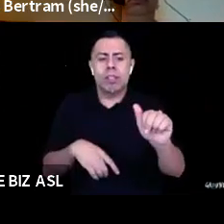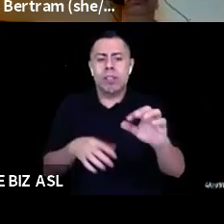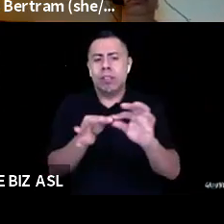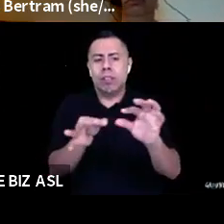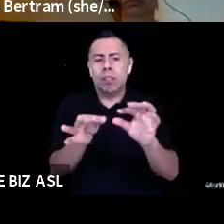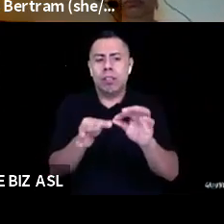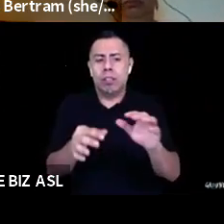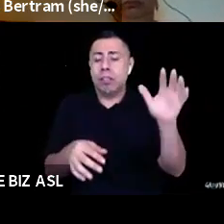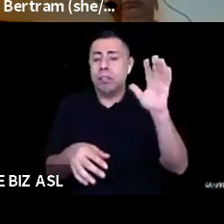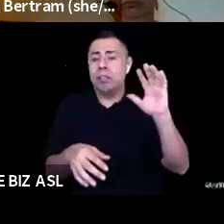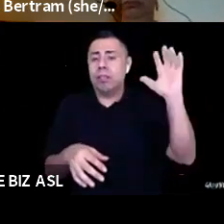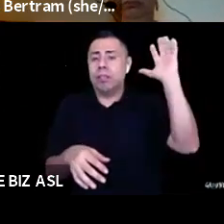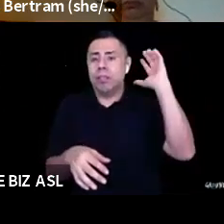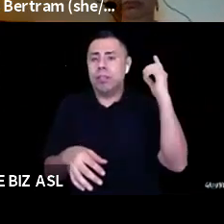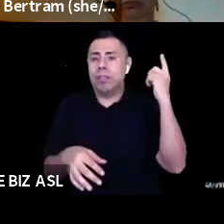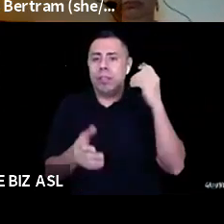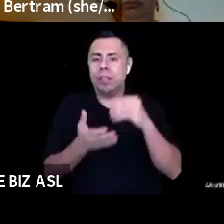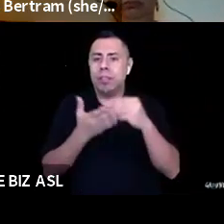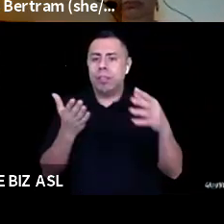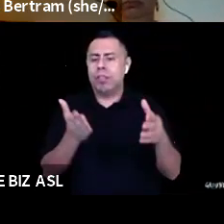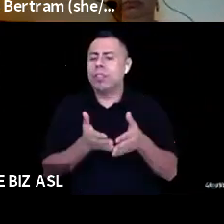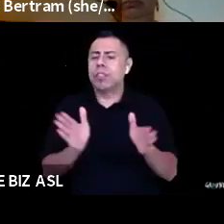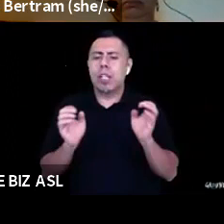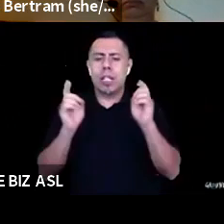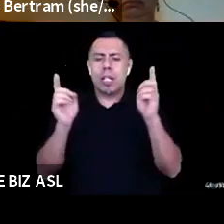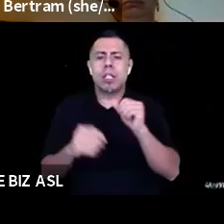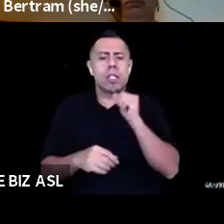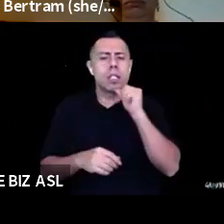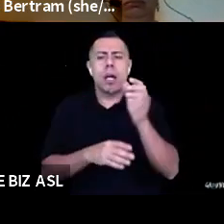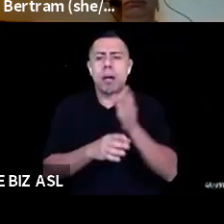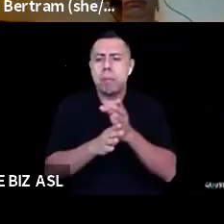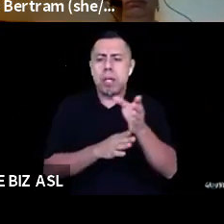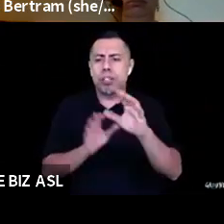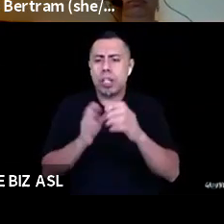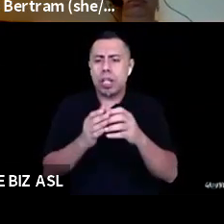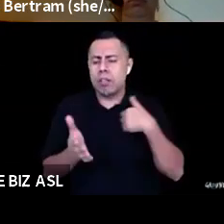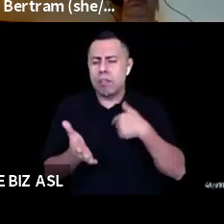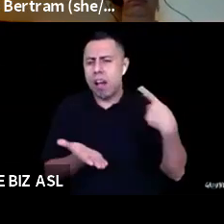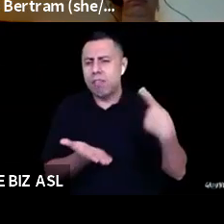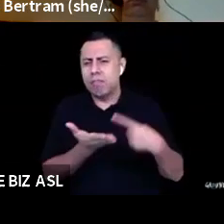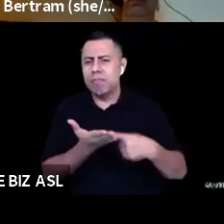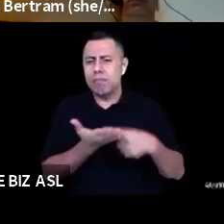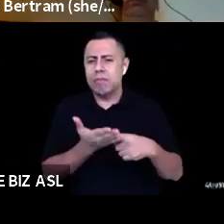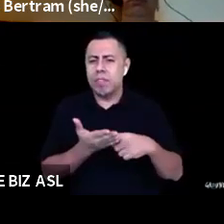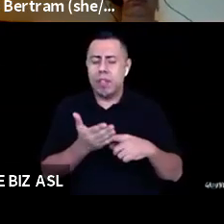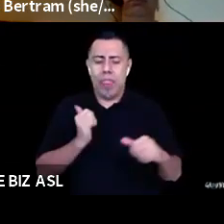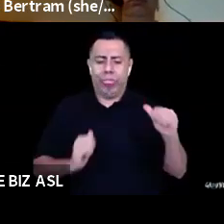student and it was in like a gen ed class. was a non major. And we were talking about the origins of theater and she raised her hand kind of timidly and then she was like, so theaters